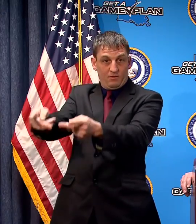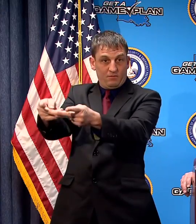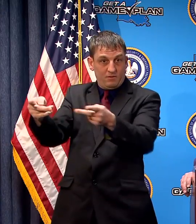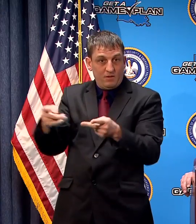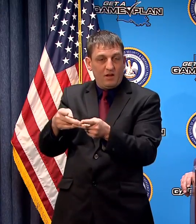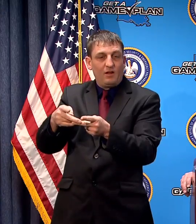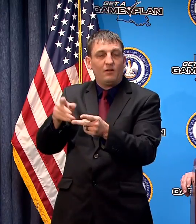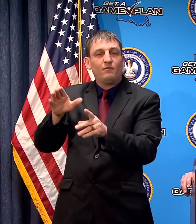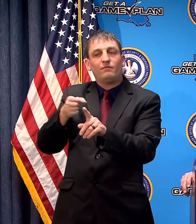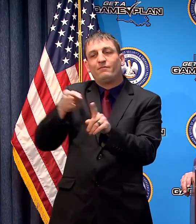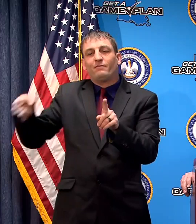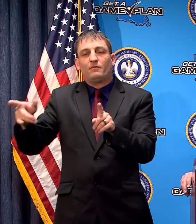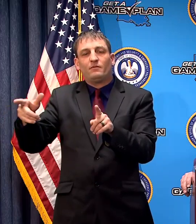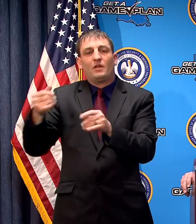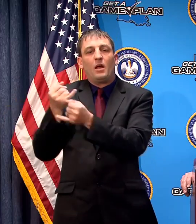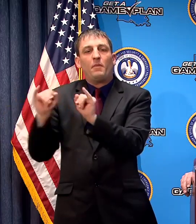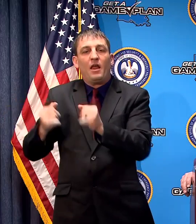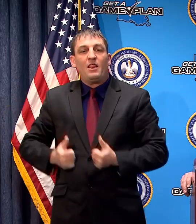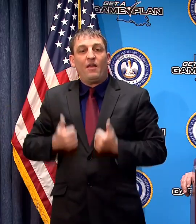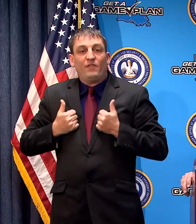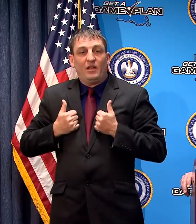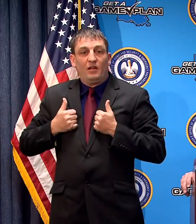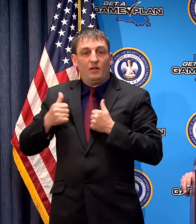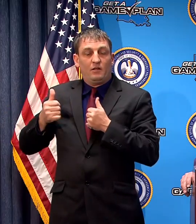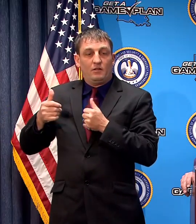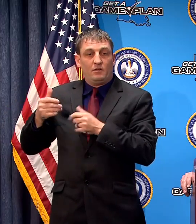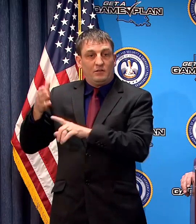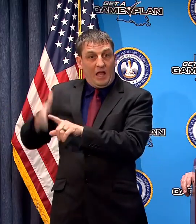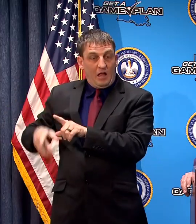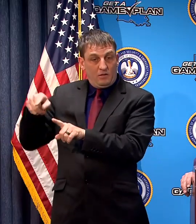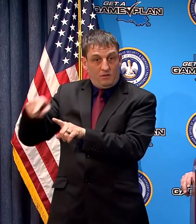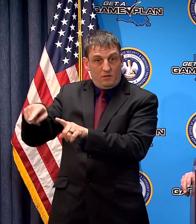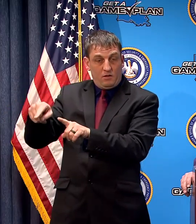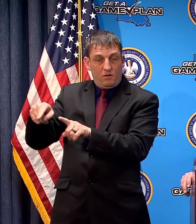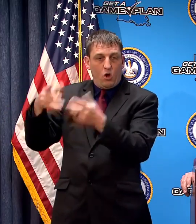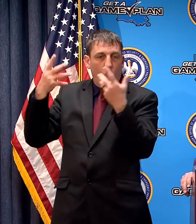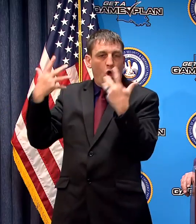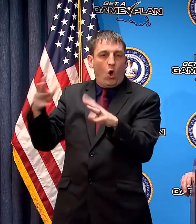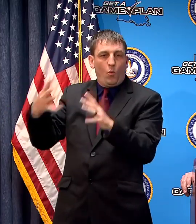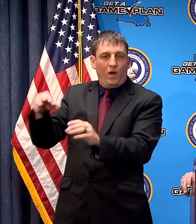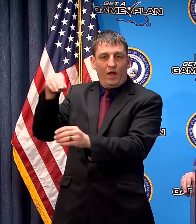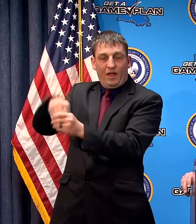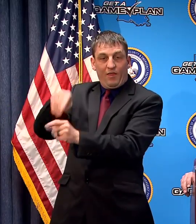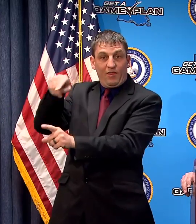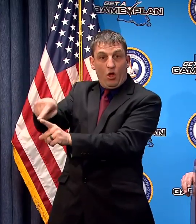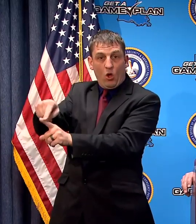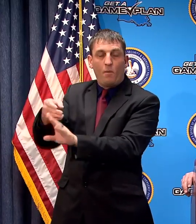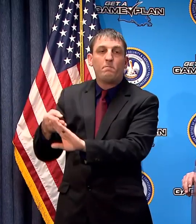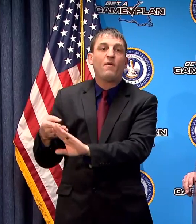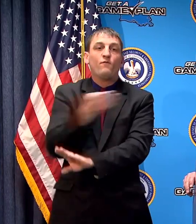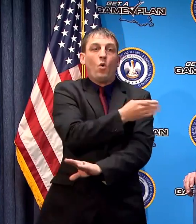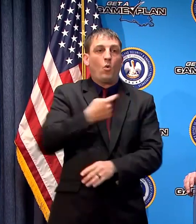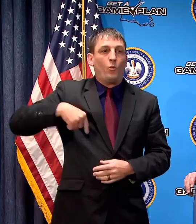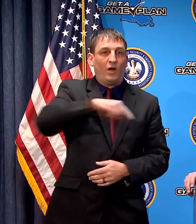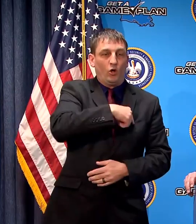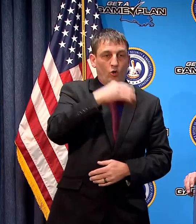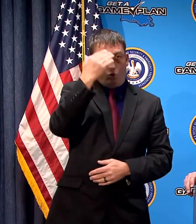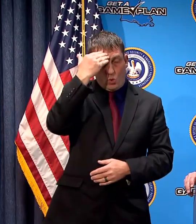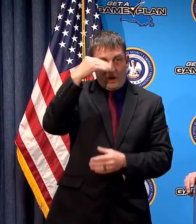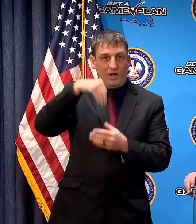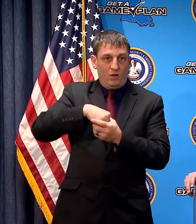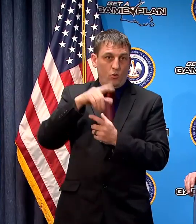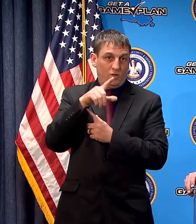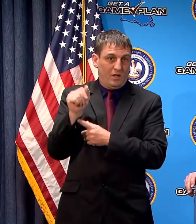living side long before we knew it was in Louisiana and they knew or should have known it was in their